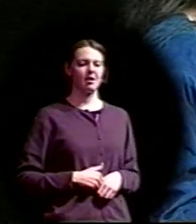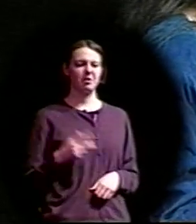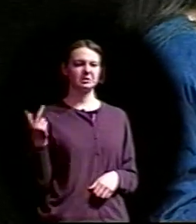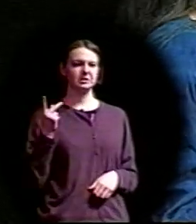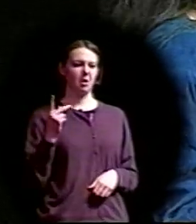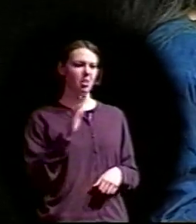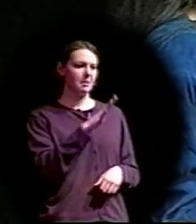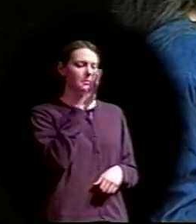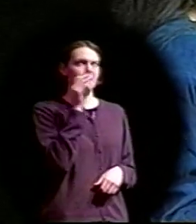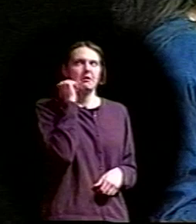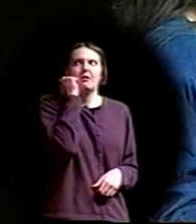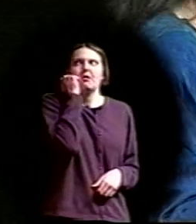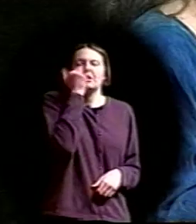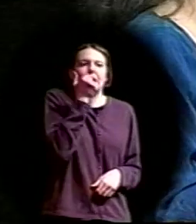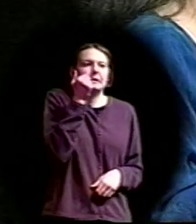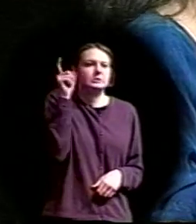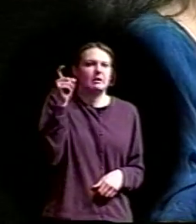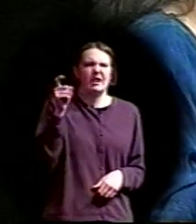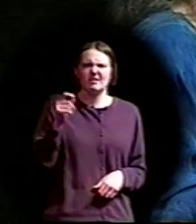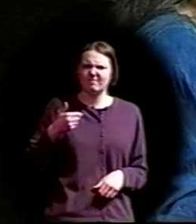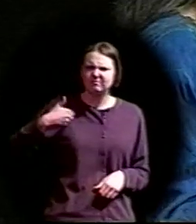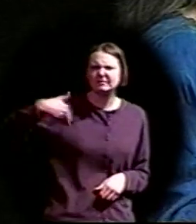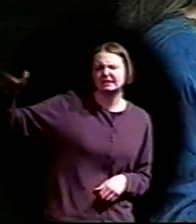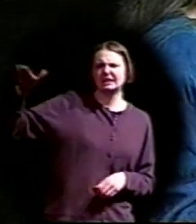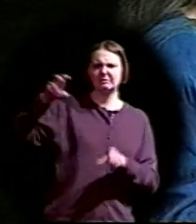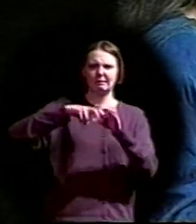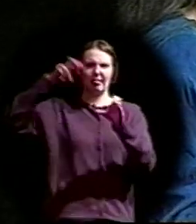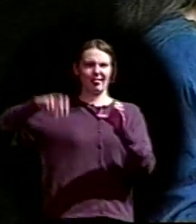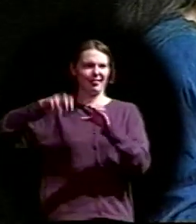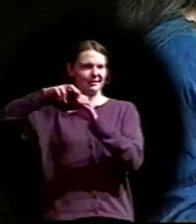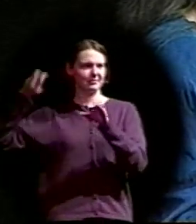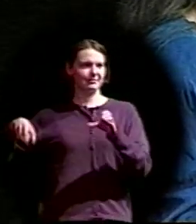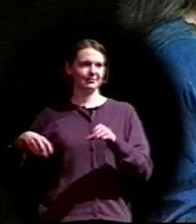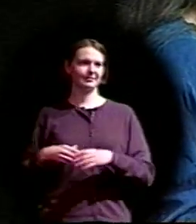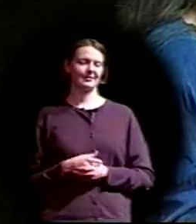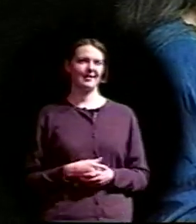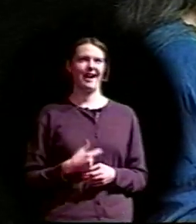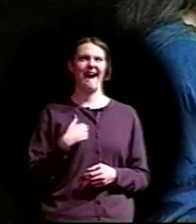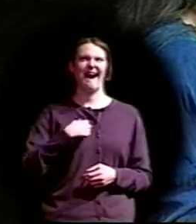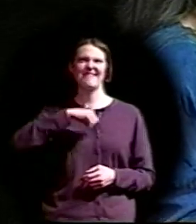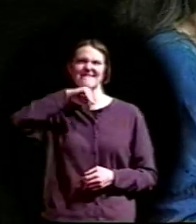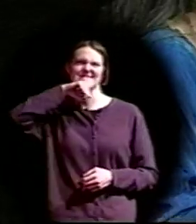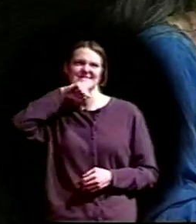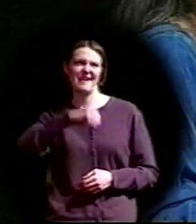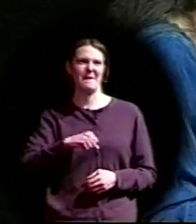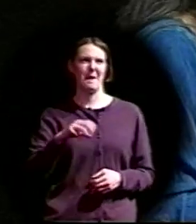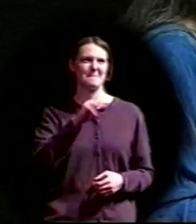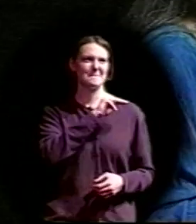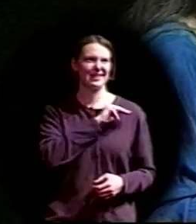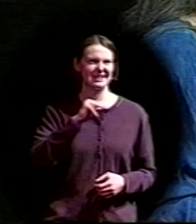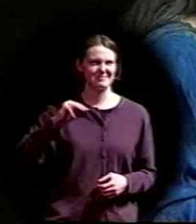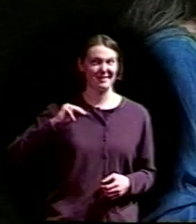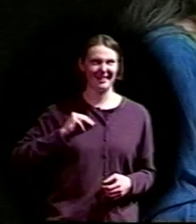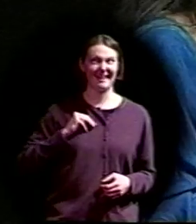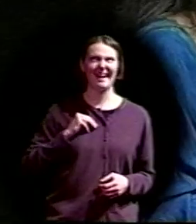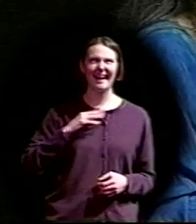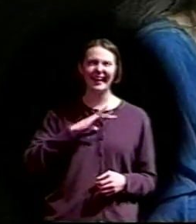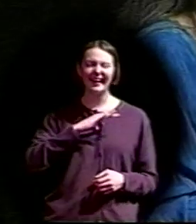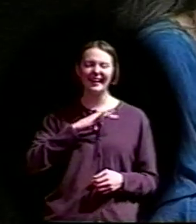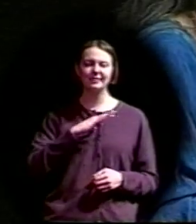But they were happy. Minnie loved Minnie and Nellie. Minnie and Nellie, Minnie and Nellie. I asked for this story so